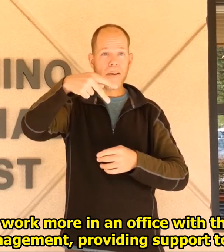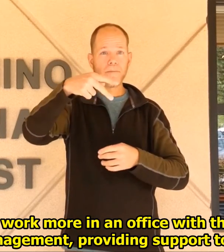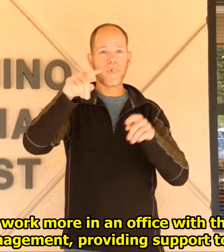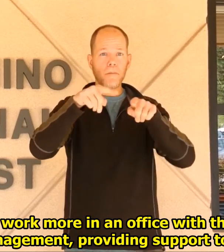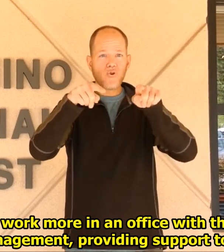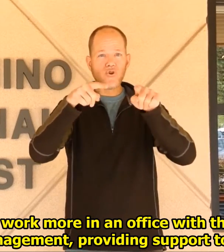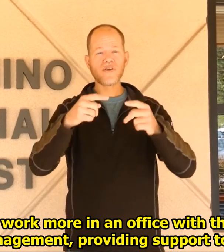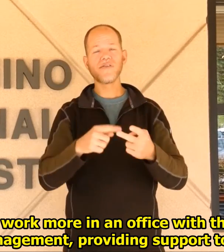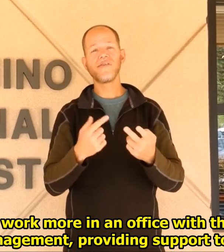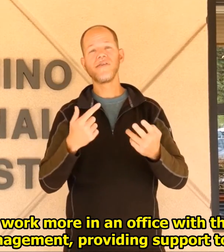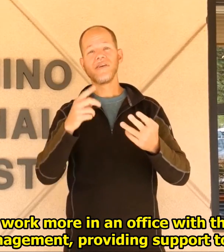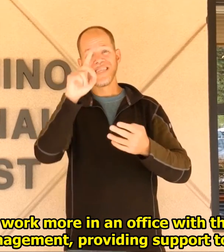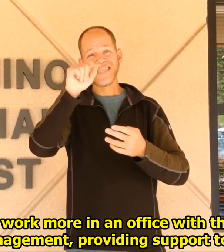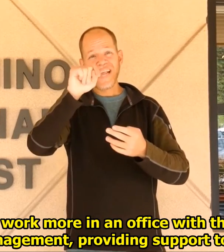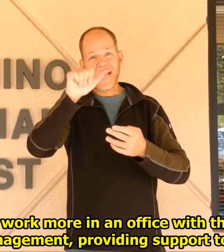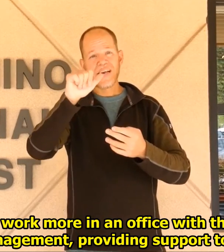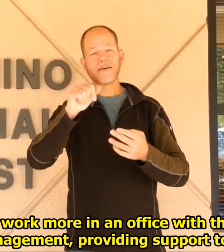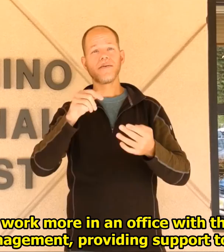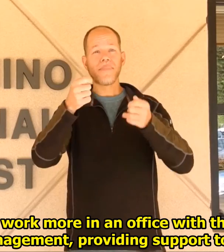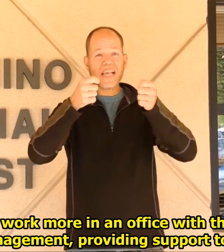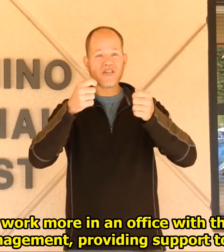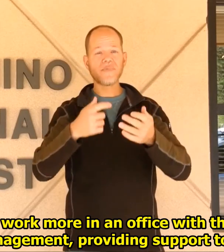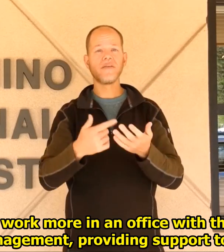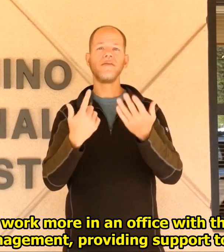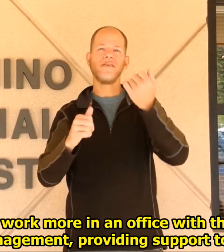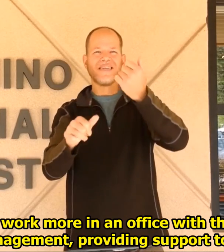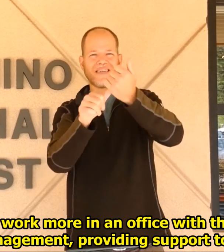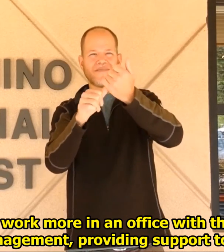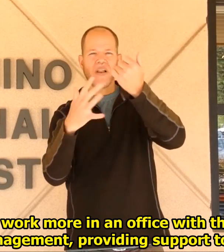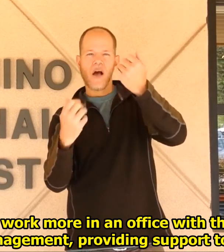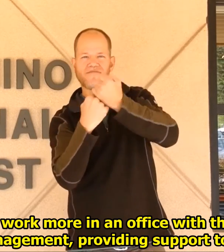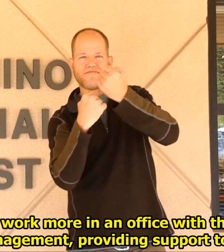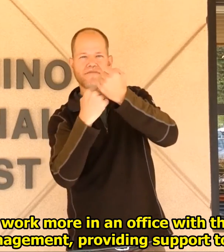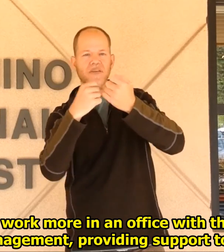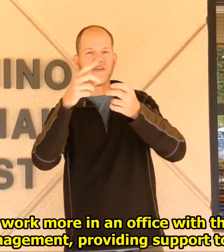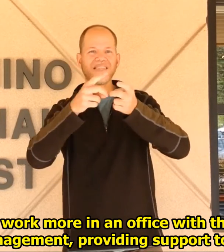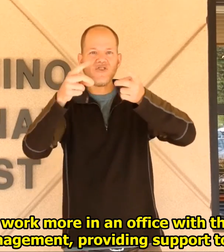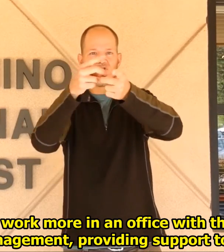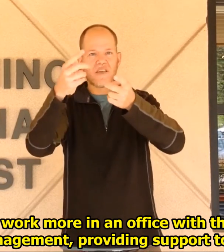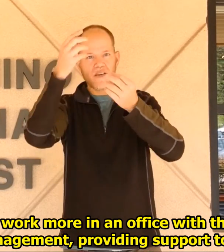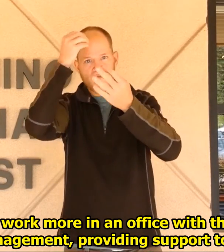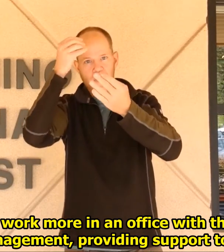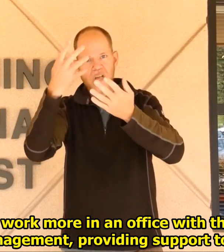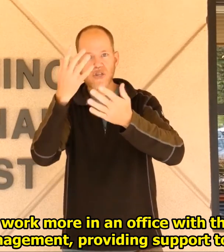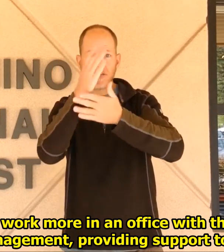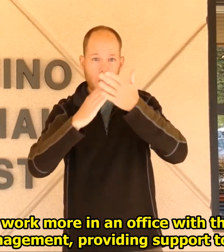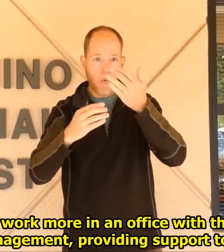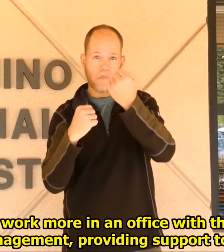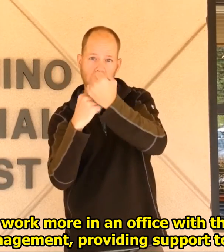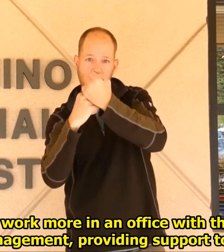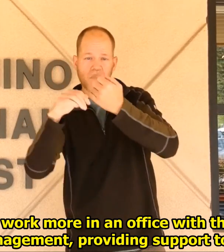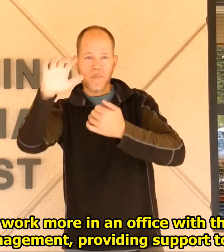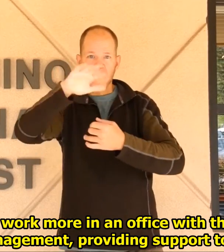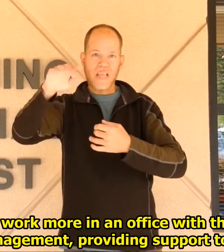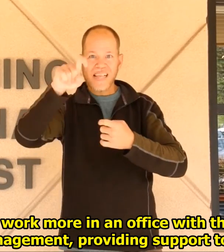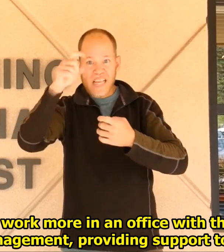work more in an office with the computers, doing data management, providing support to